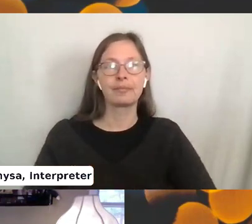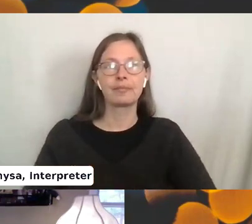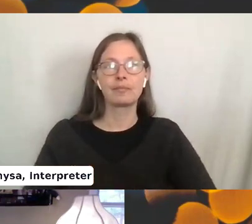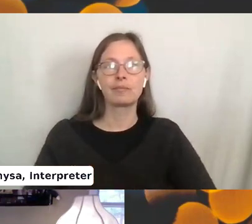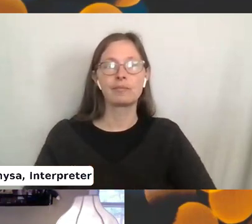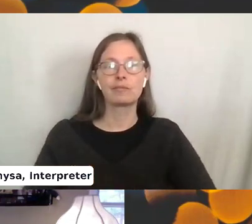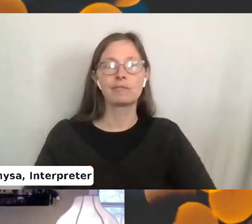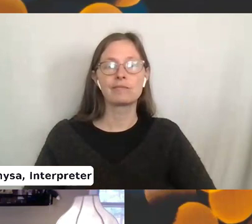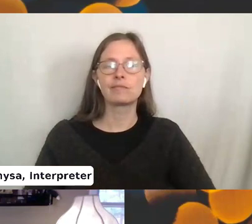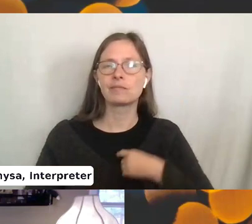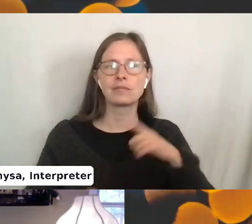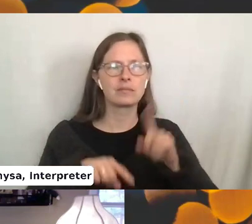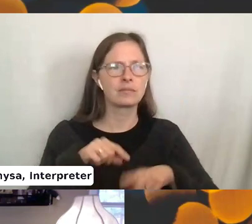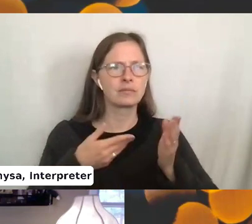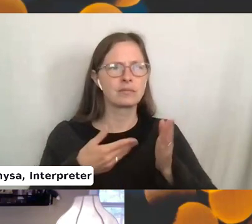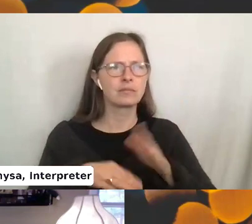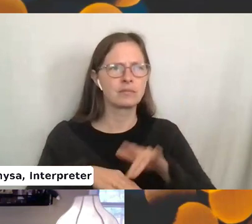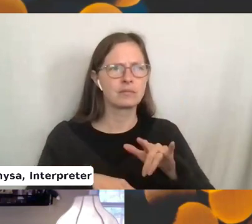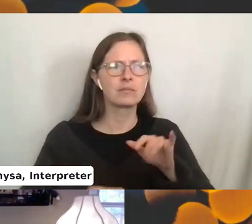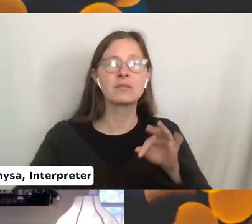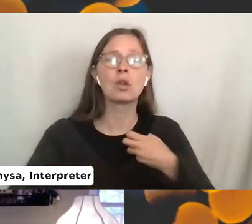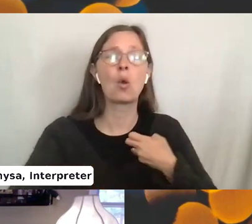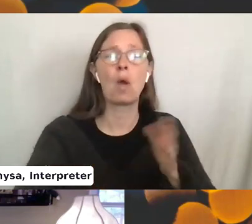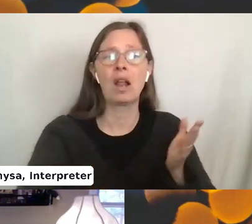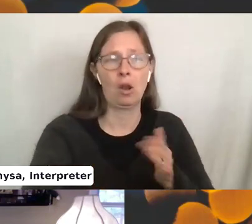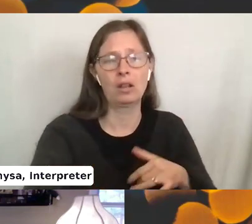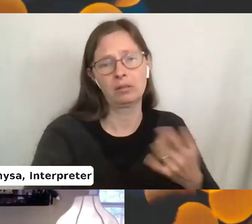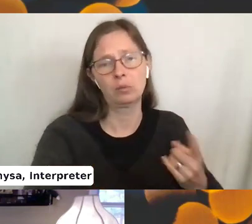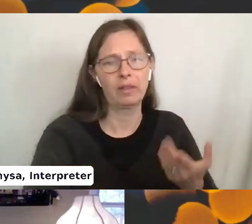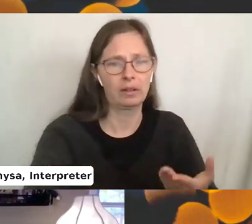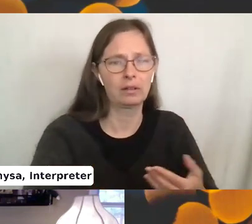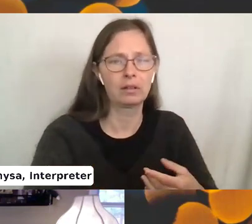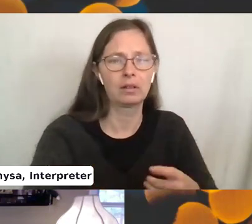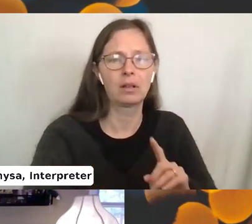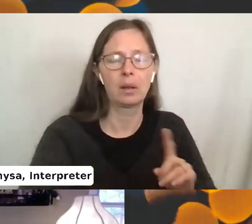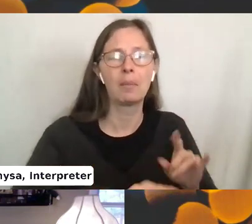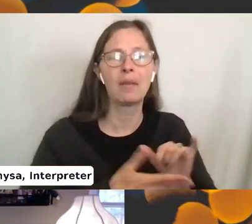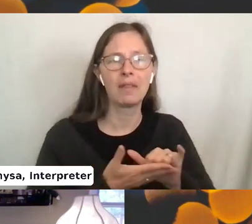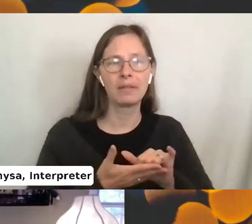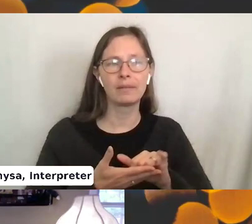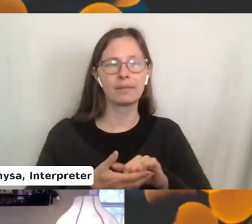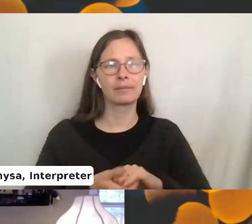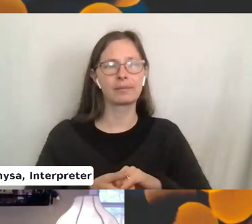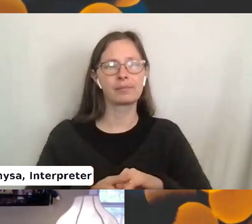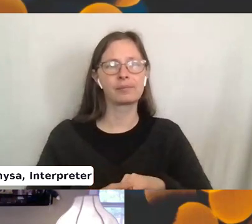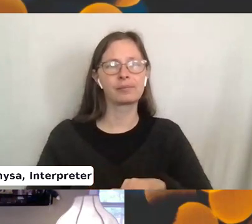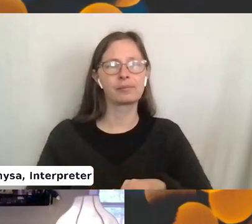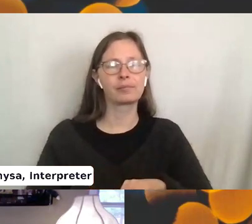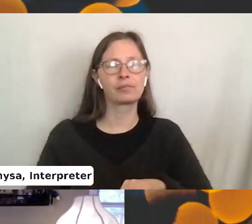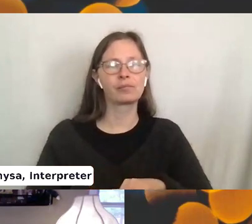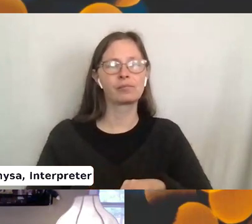You, so I can't bring the needles on the plane. If you don't want to carry them, that's one thing. But that is, that is,